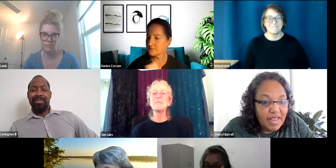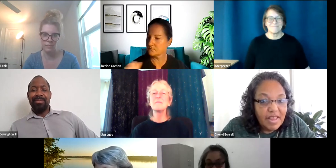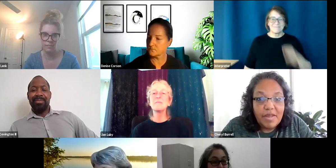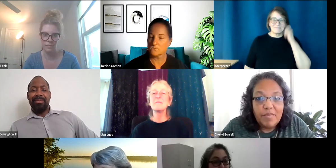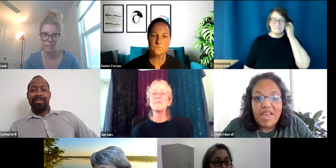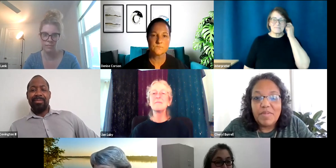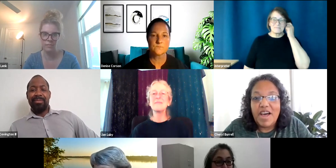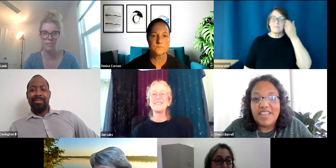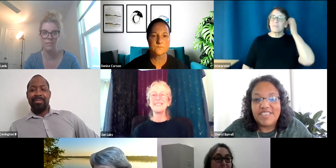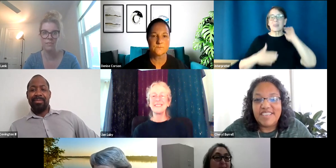My apologies.